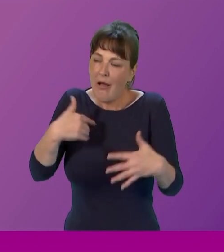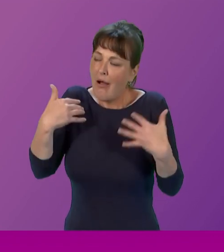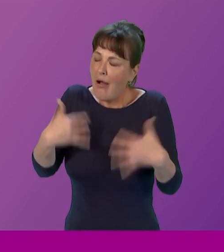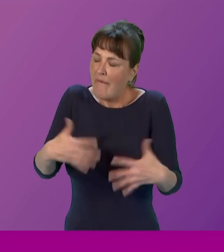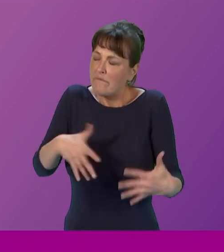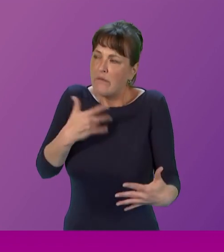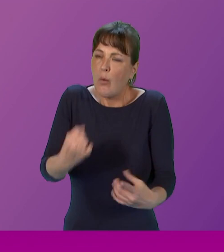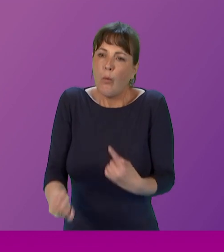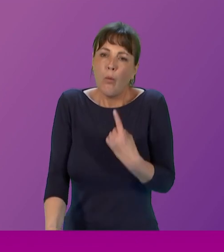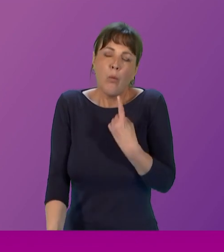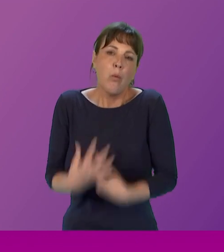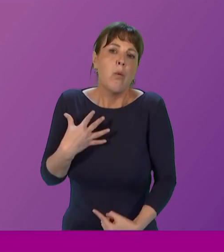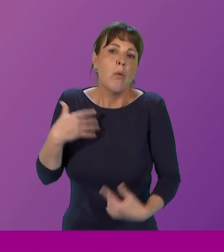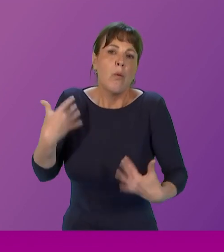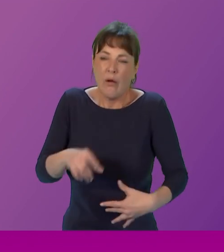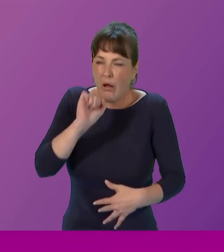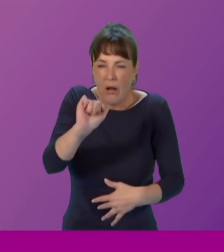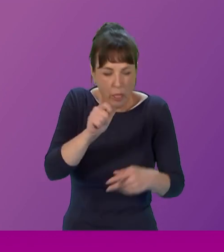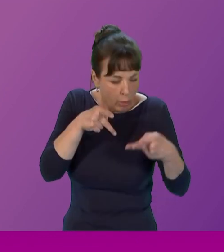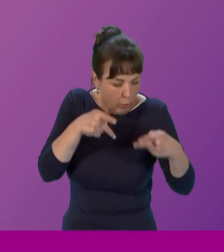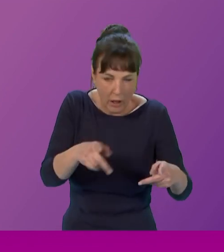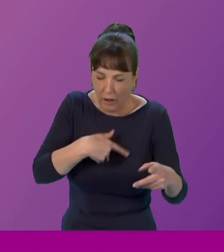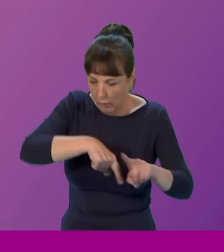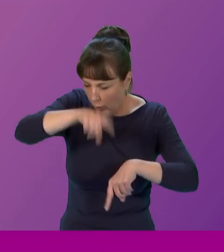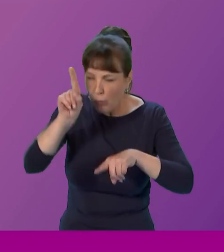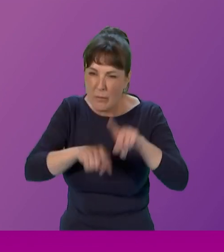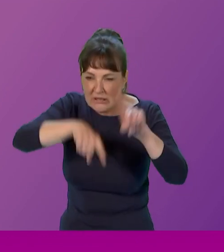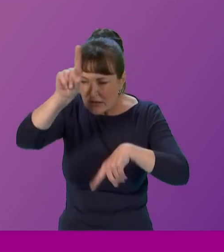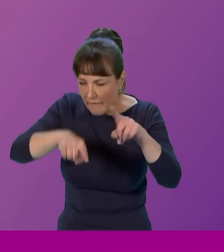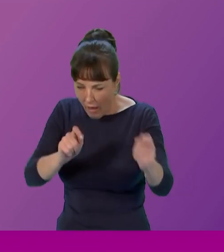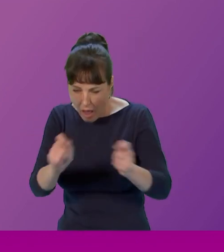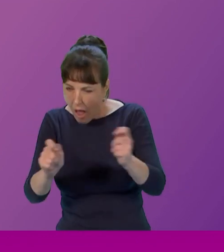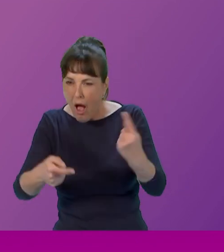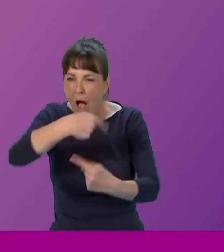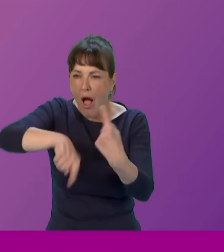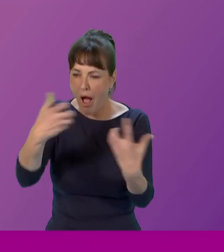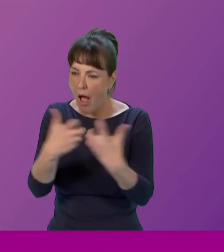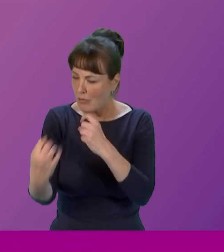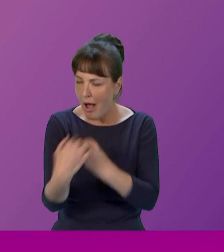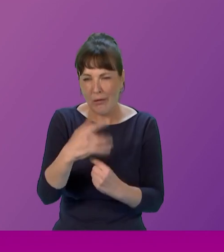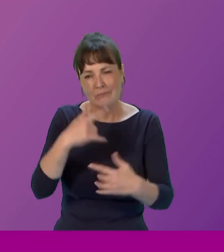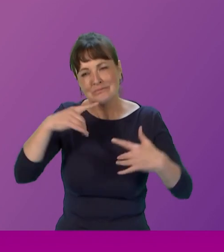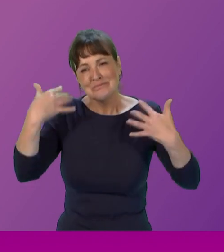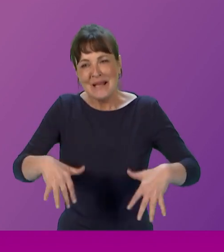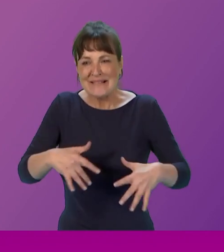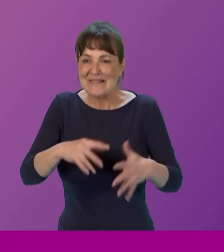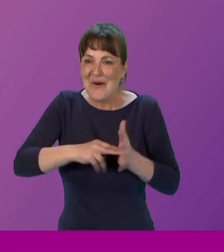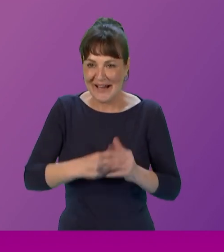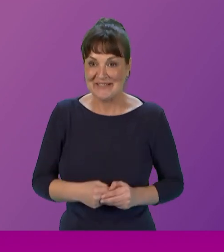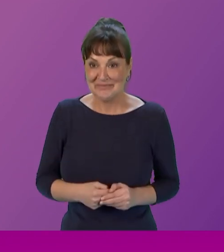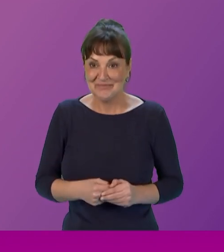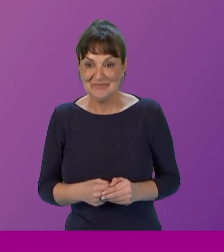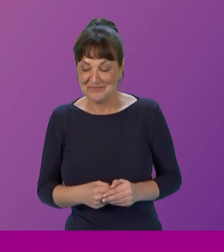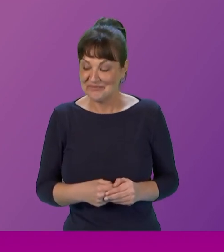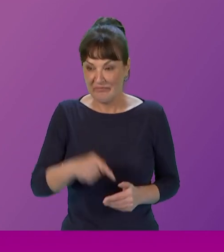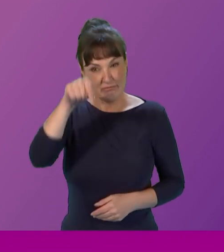inspired by the wonderful dynamic and diverse group of women involved in this great organization the swc